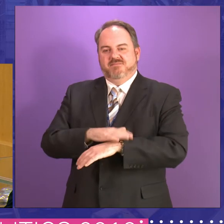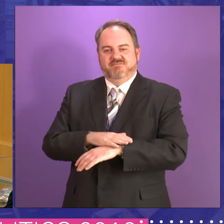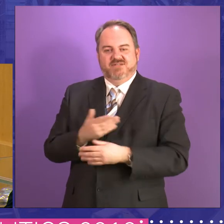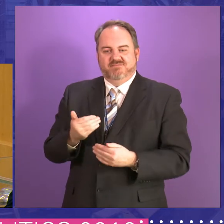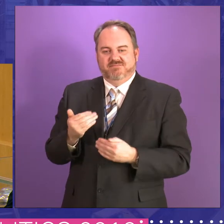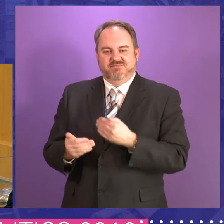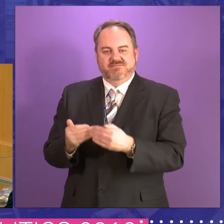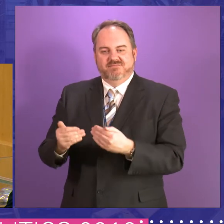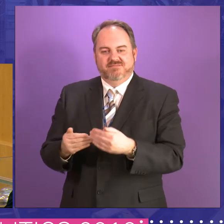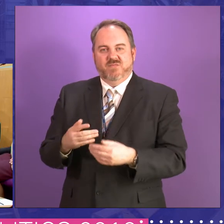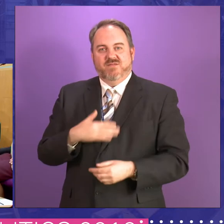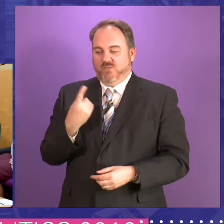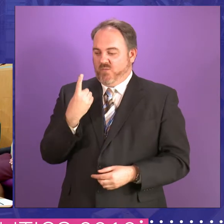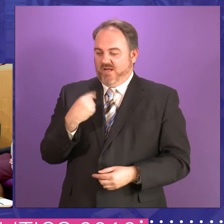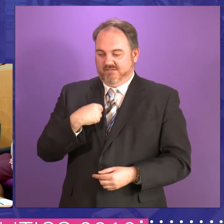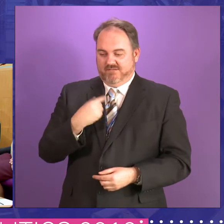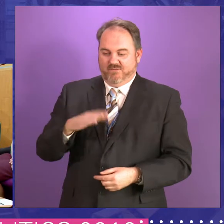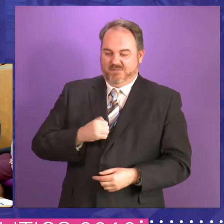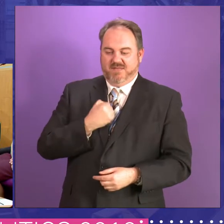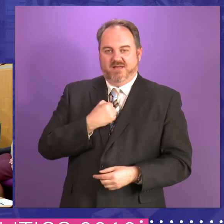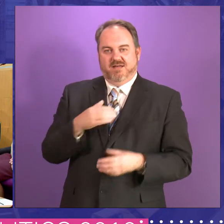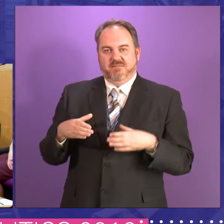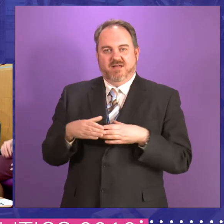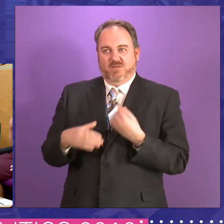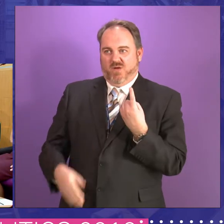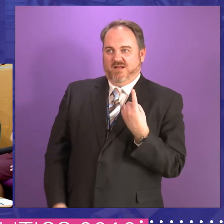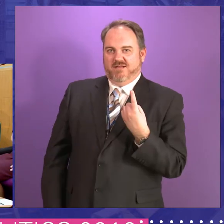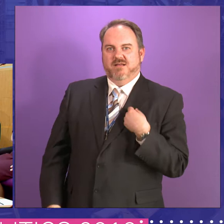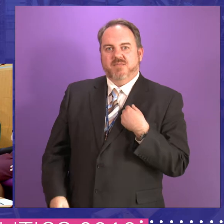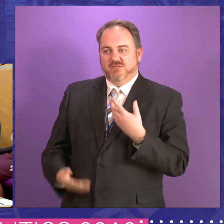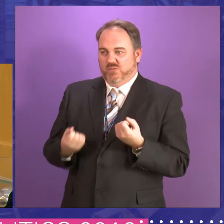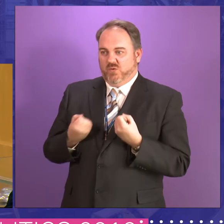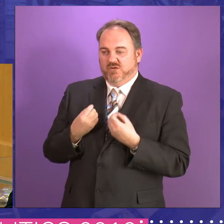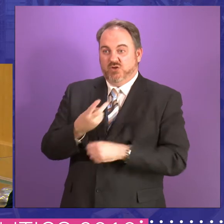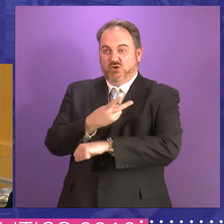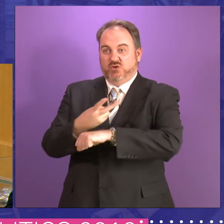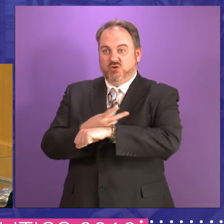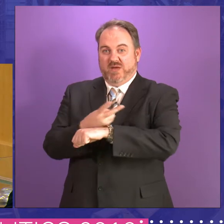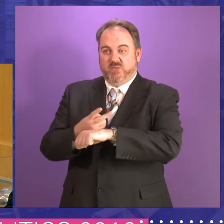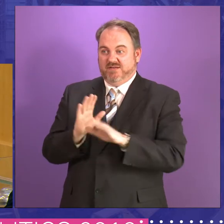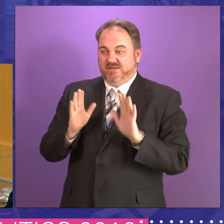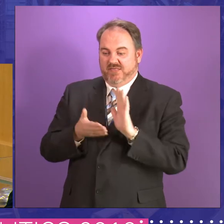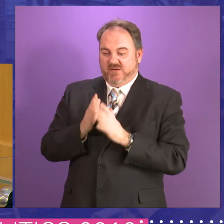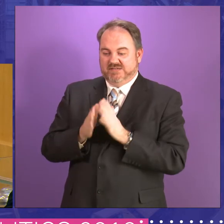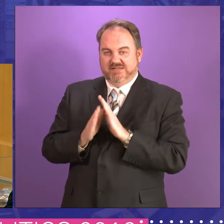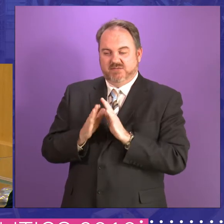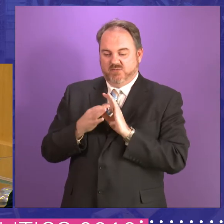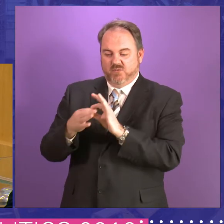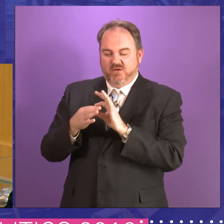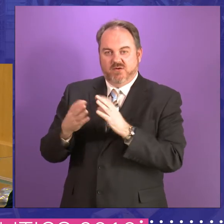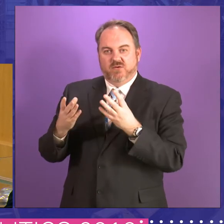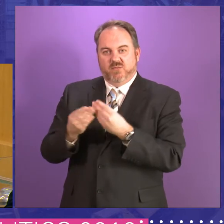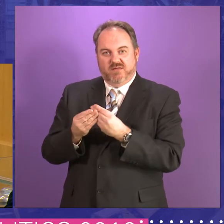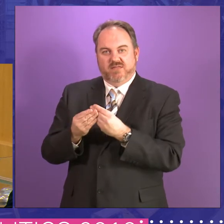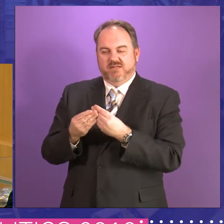one person in one party. But that was the amount of access that you could get to, um, working with